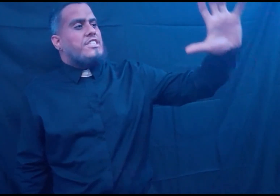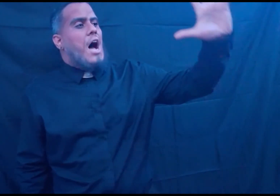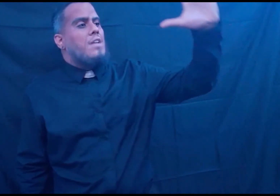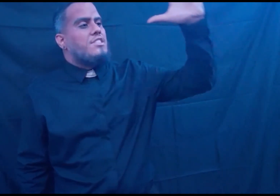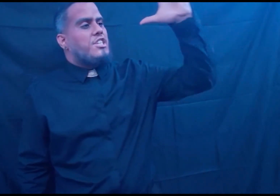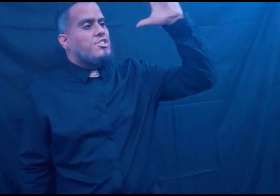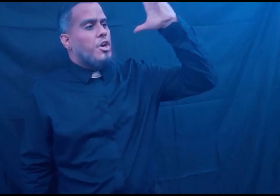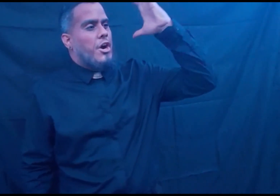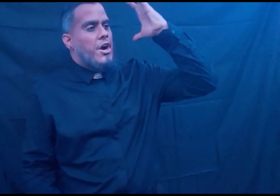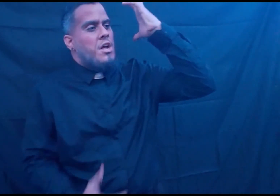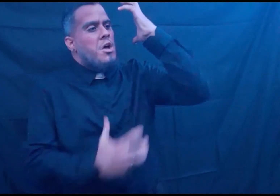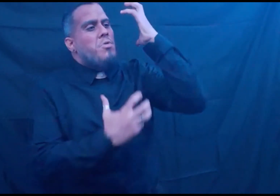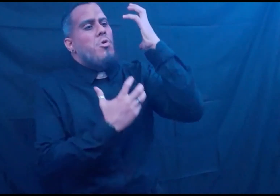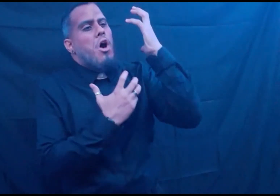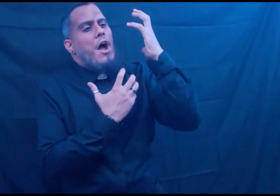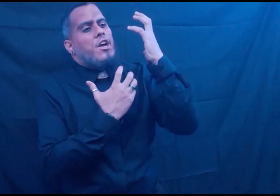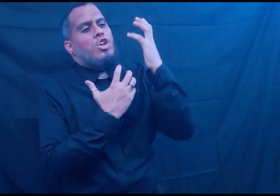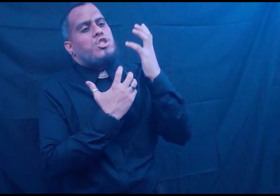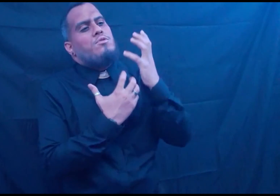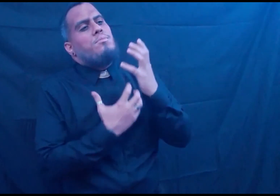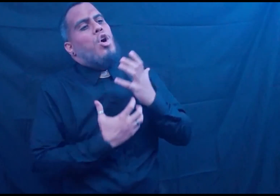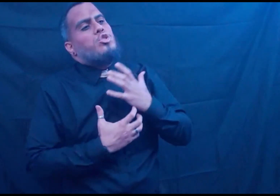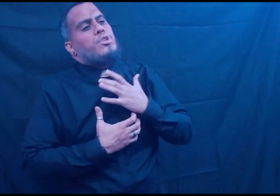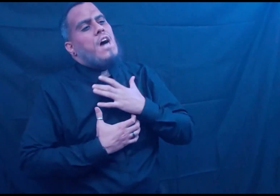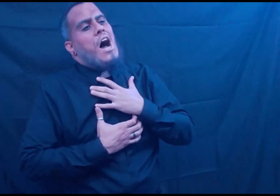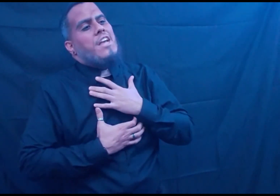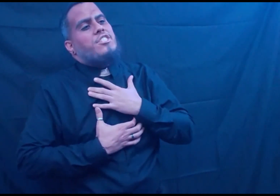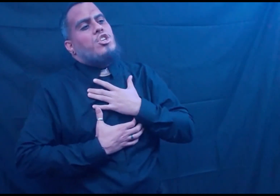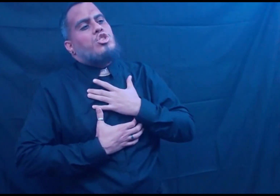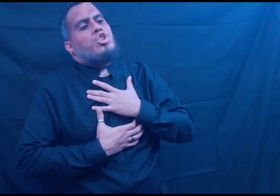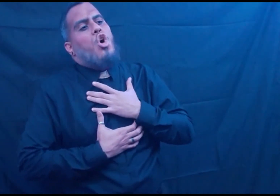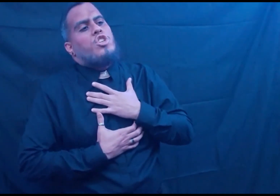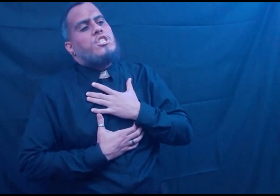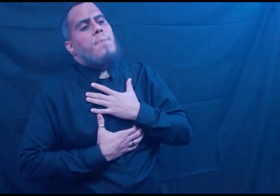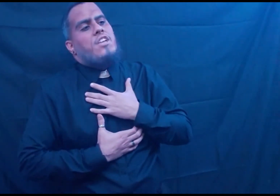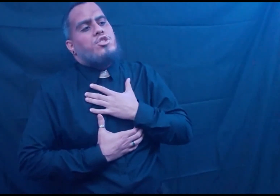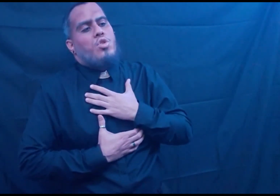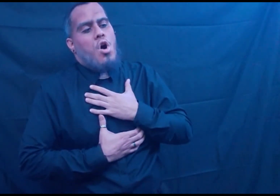dancing there, Why nose and moldering eyes still scorching my soul?